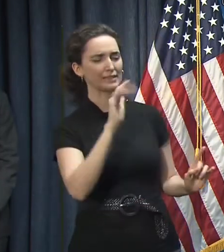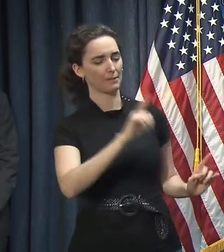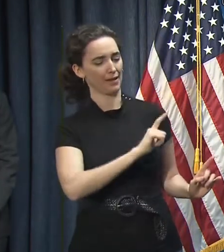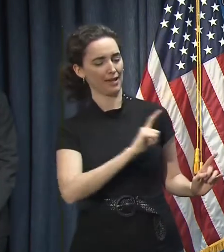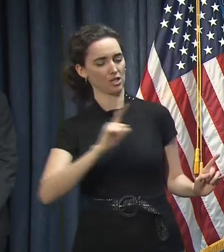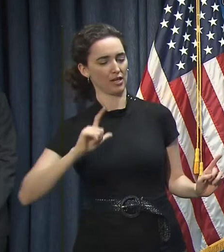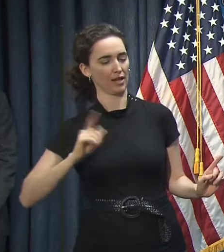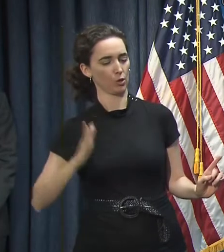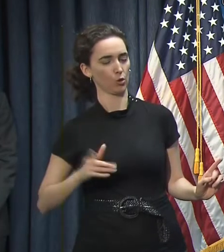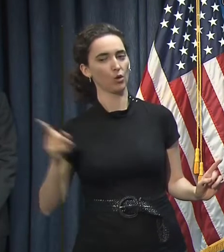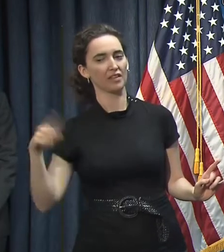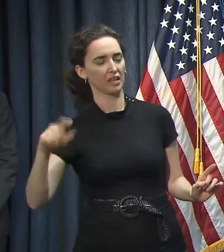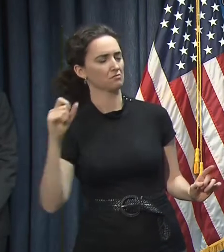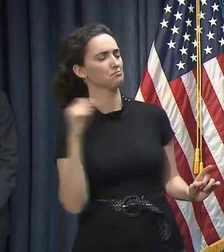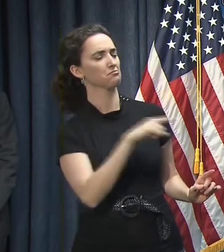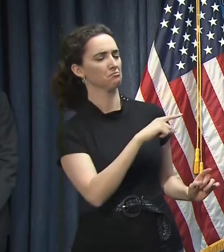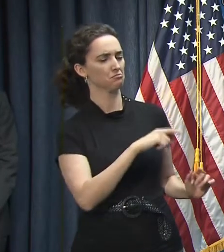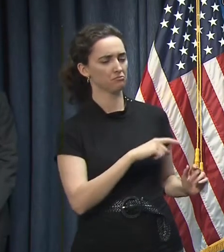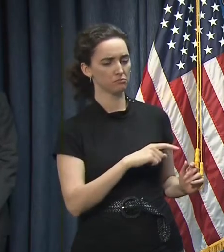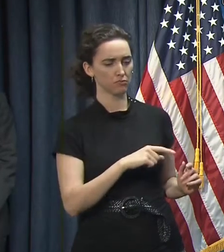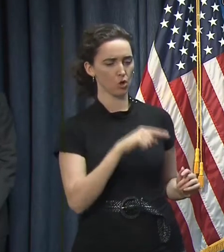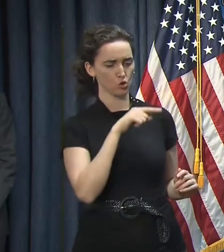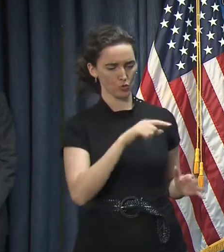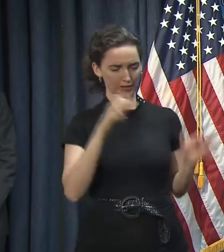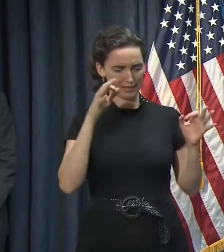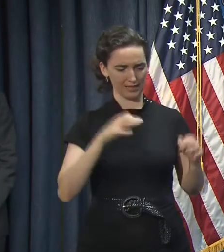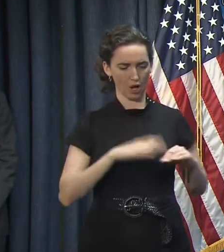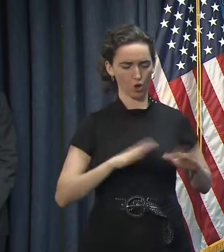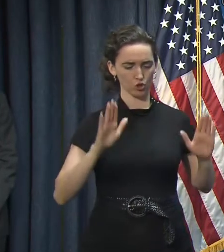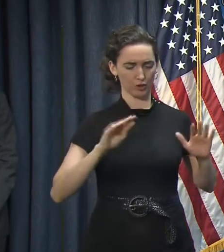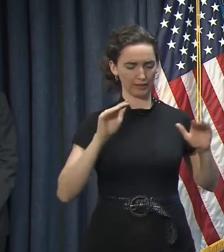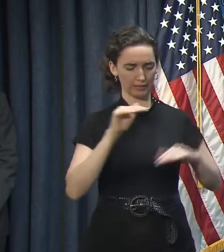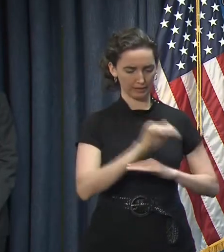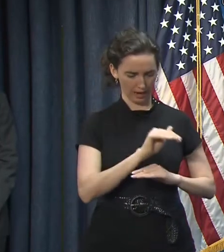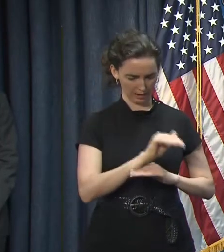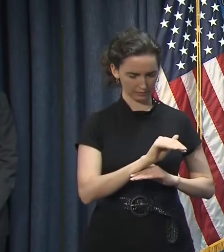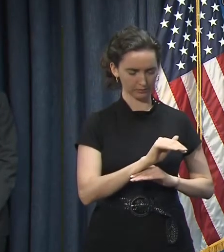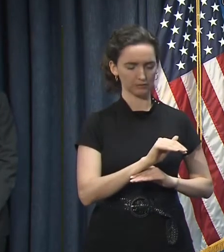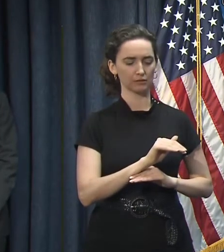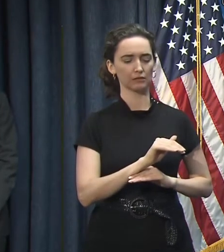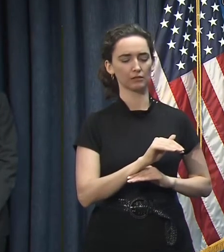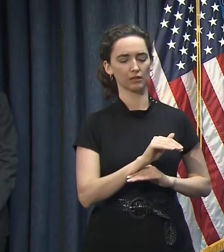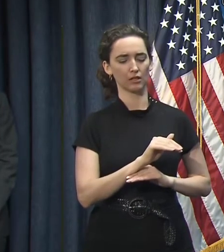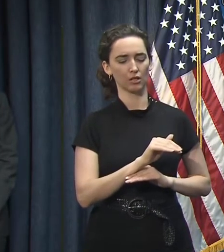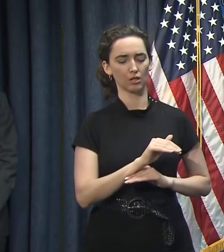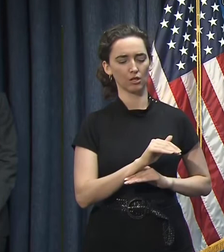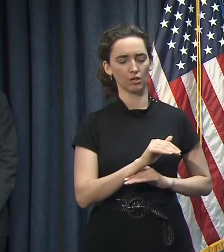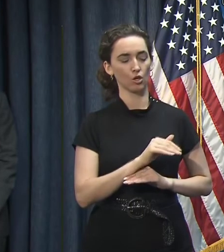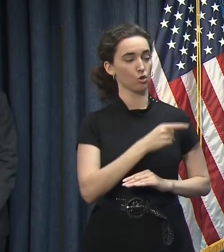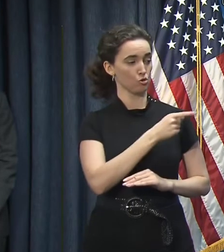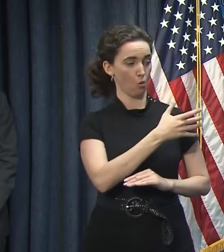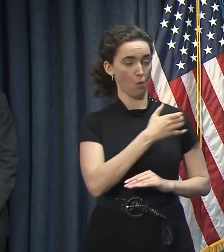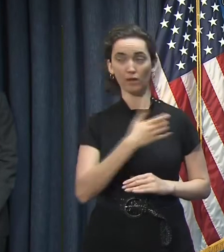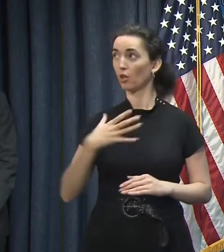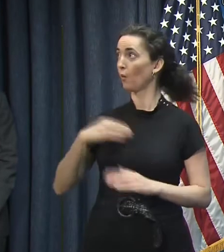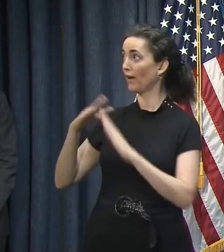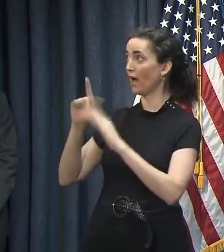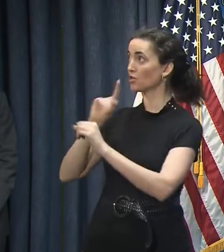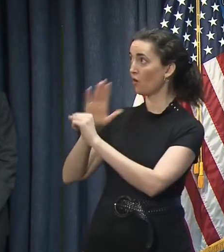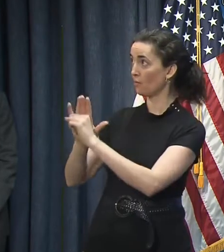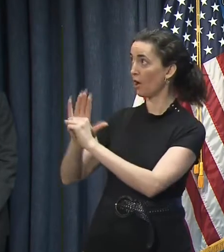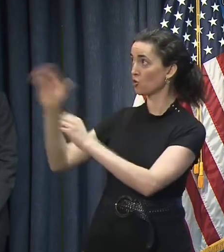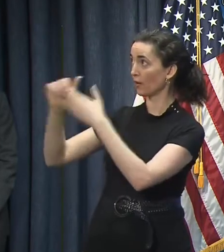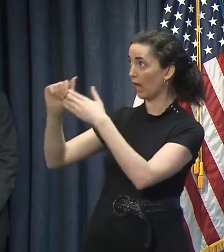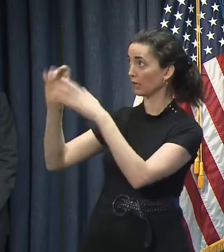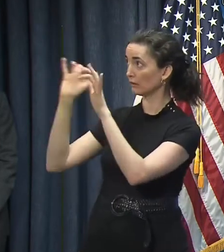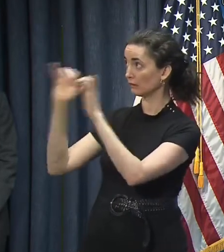questioning why, if you made the decision Sunday night and just wanted to get confirmation that the White House didn't change